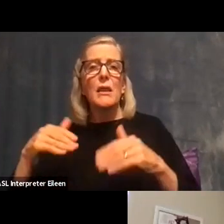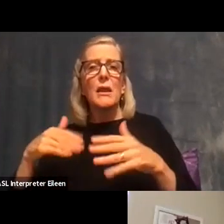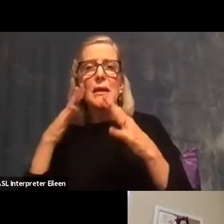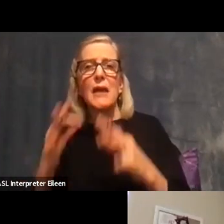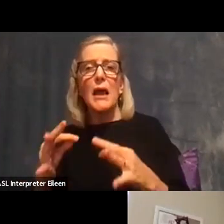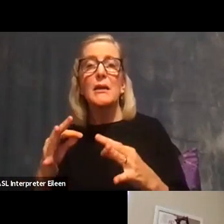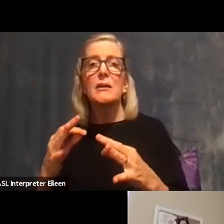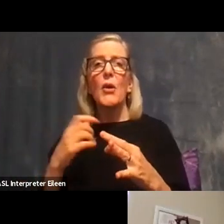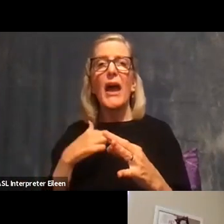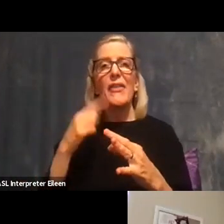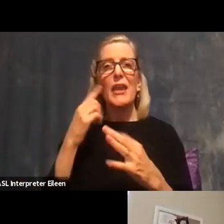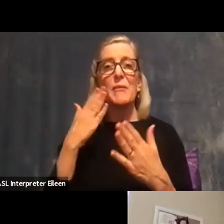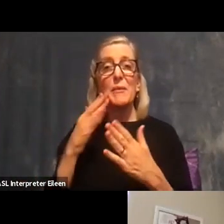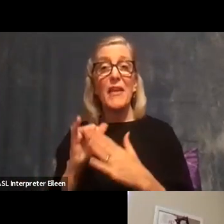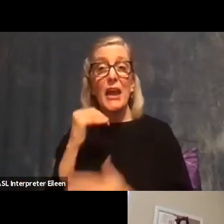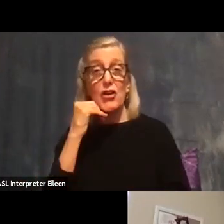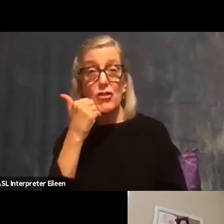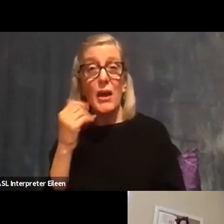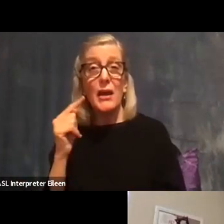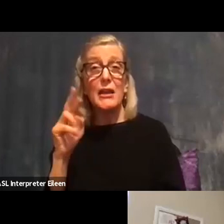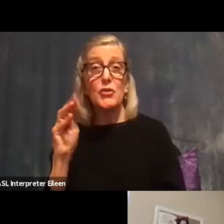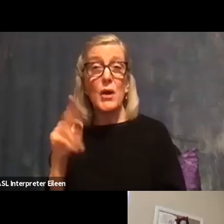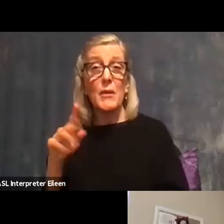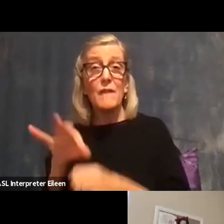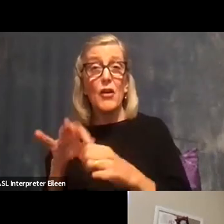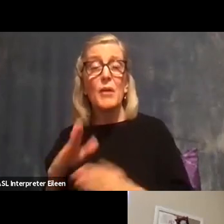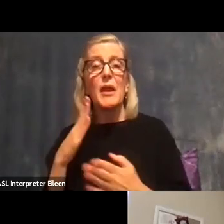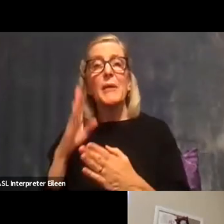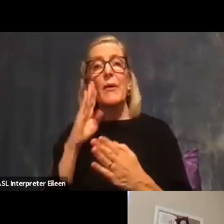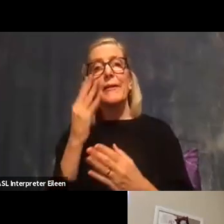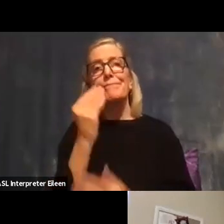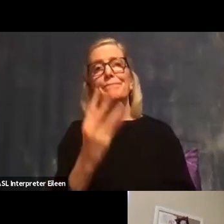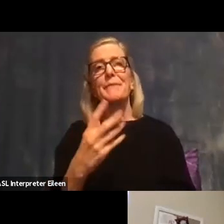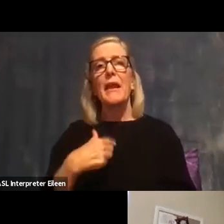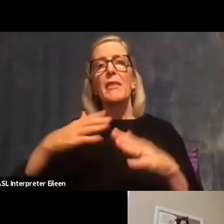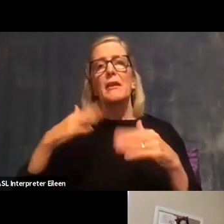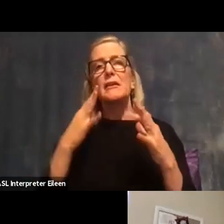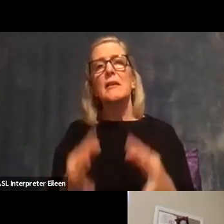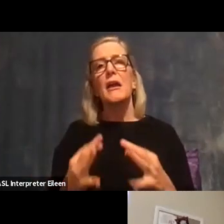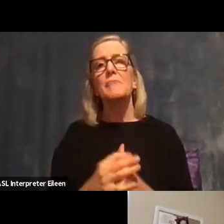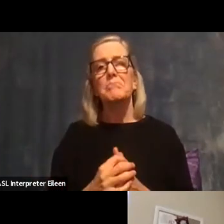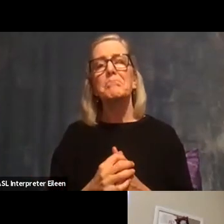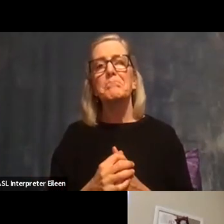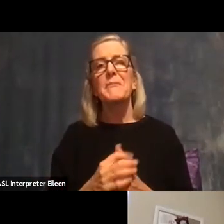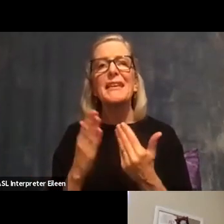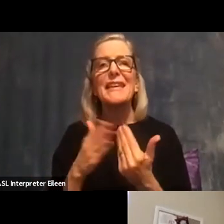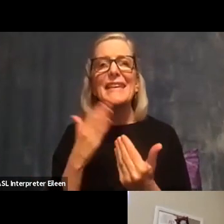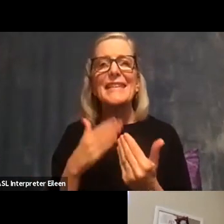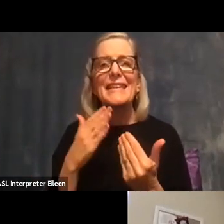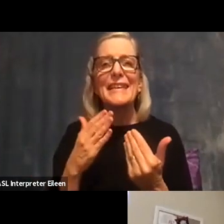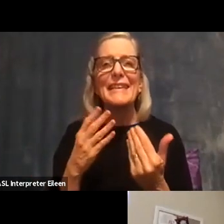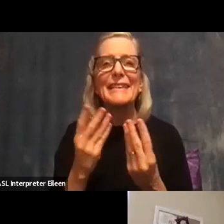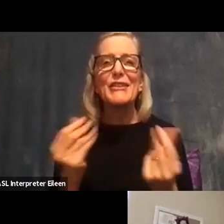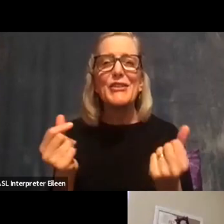shy Trump voter would just say that they hadn't decided yet. Right. It's an easy out to say, like, I'm not sure I'm still thinking about it,